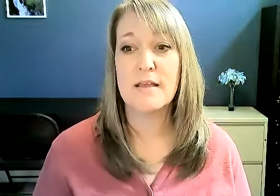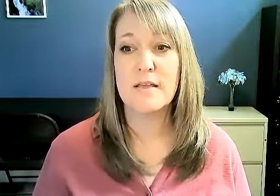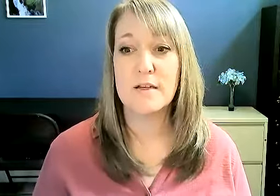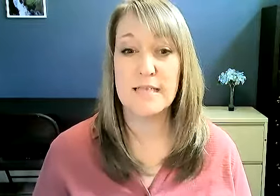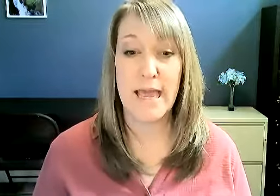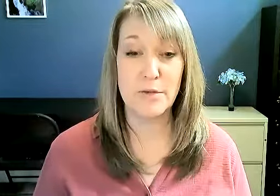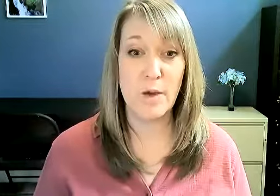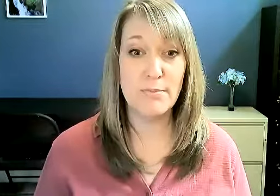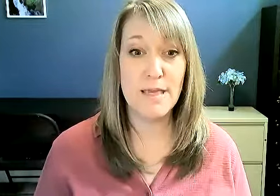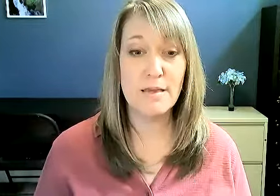There's can you help me?